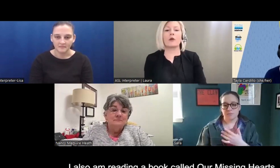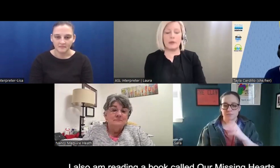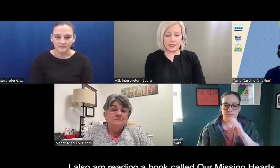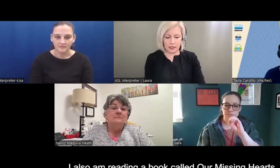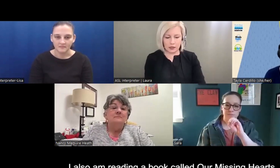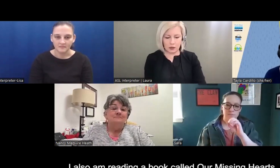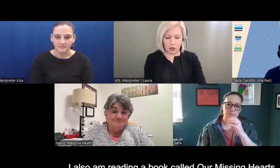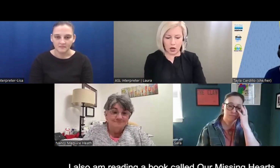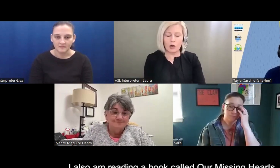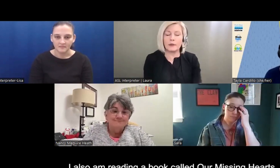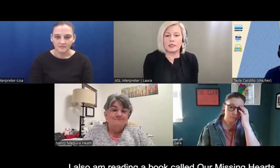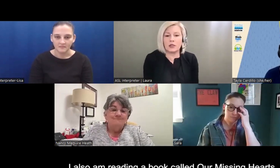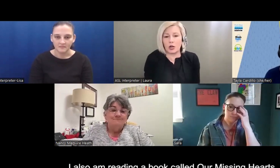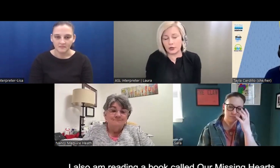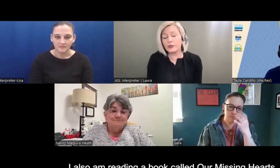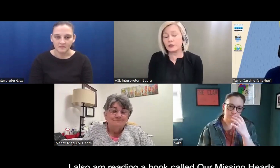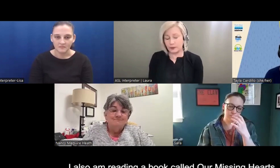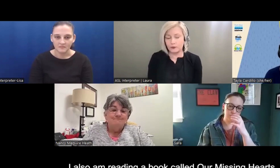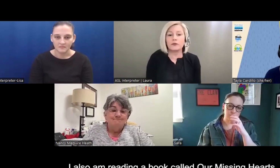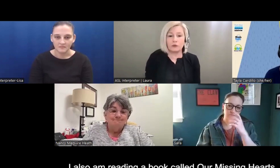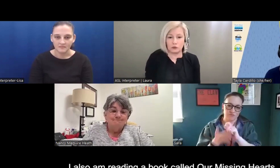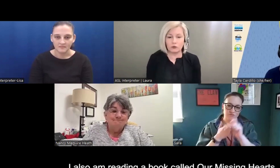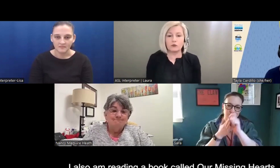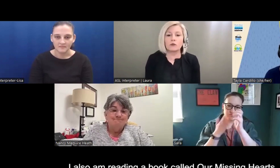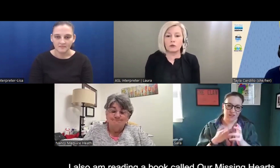Are Missing Hearts.